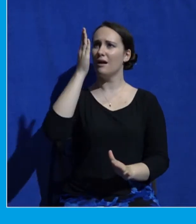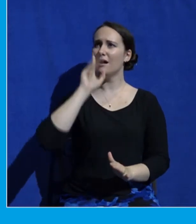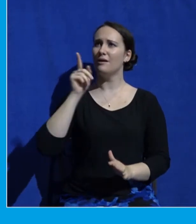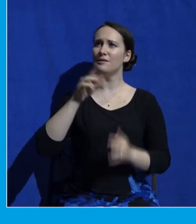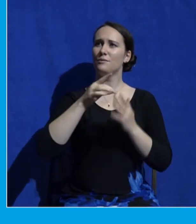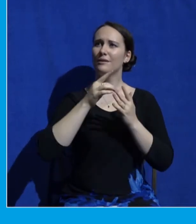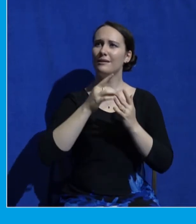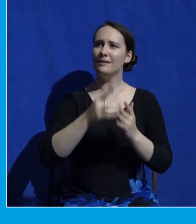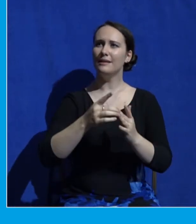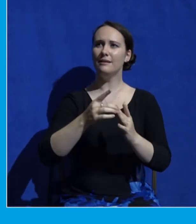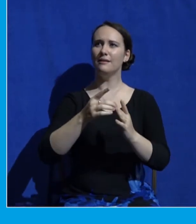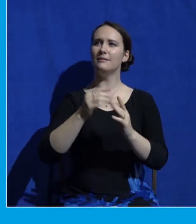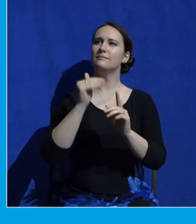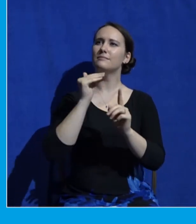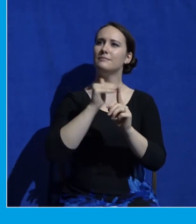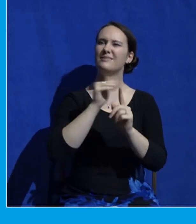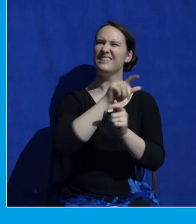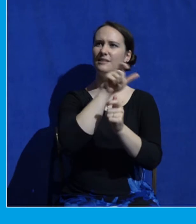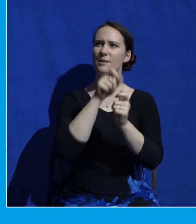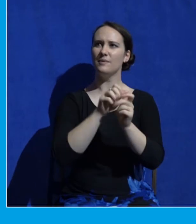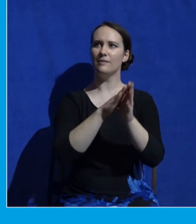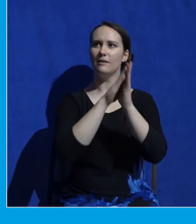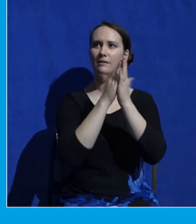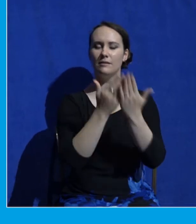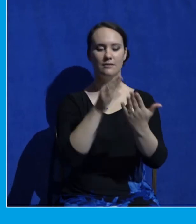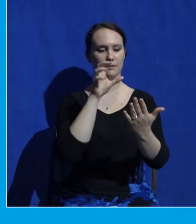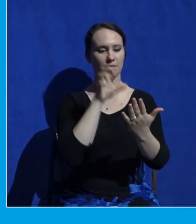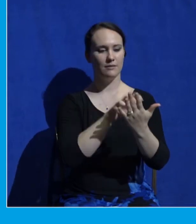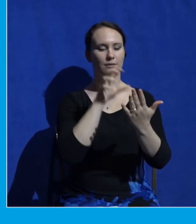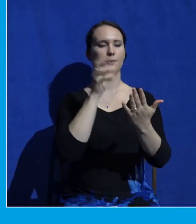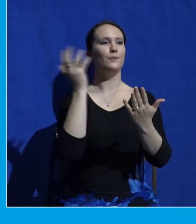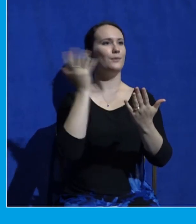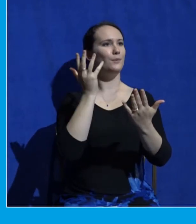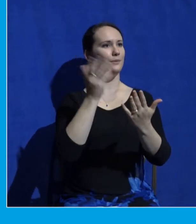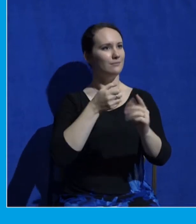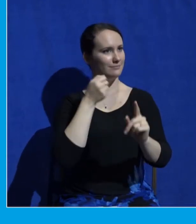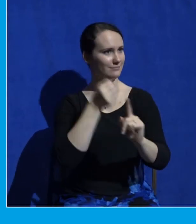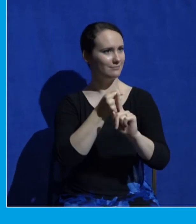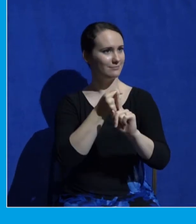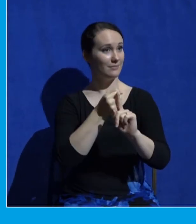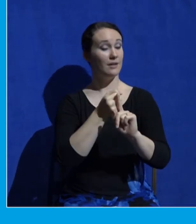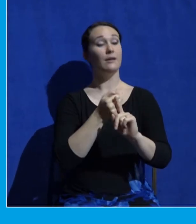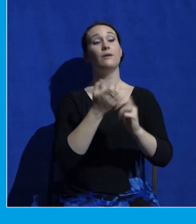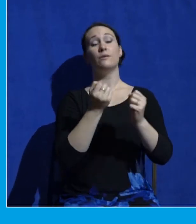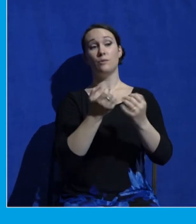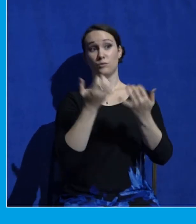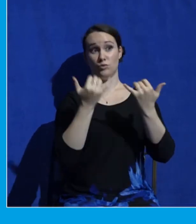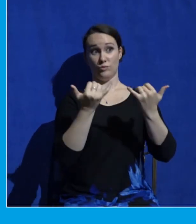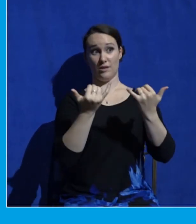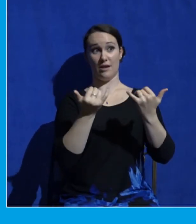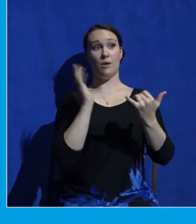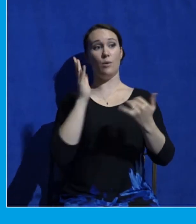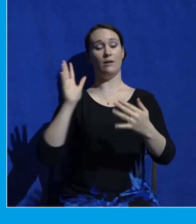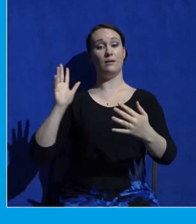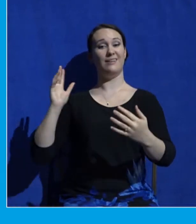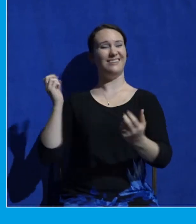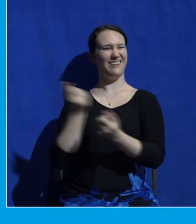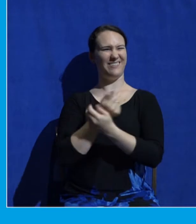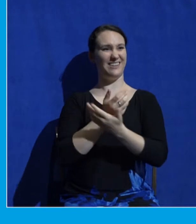be no exception. This is going to tie together a lot of what we've seen over the last few weeks and, in a